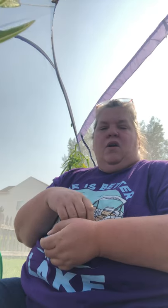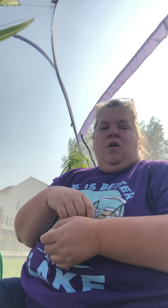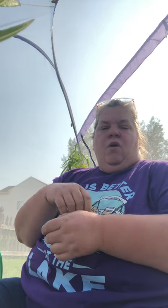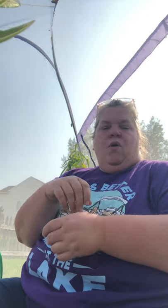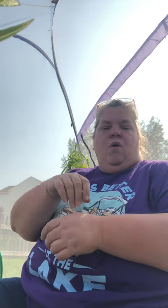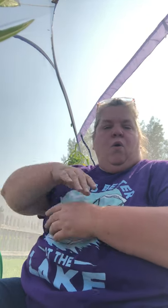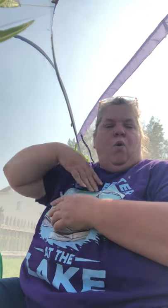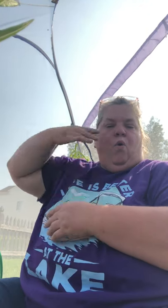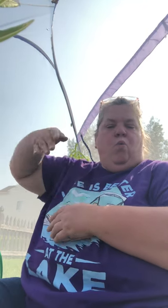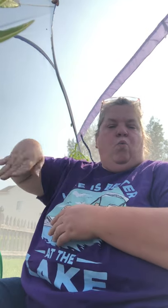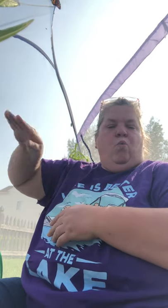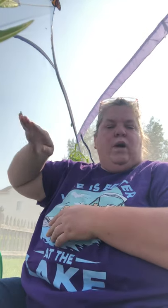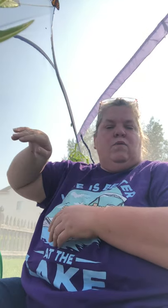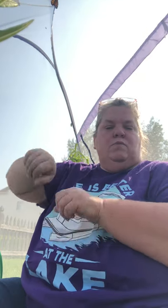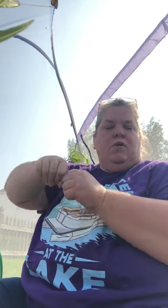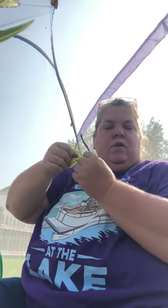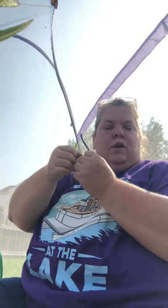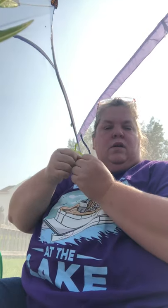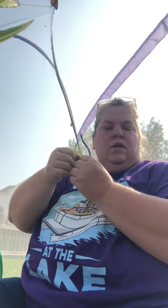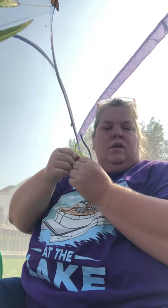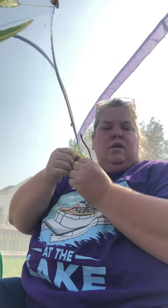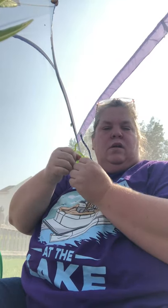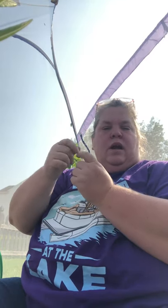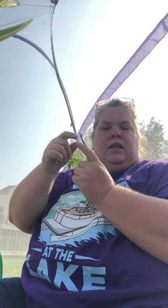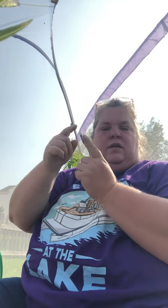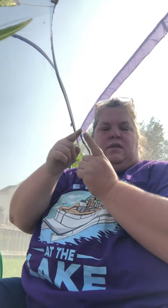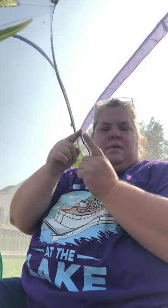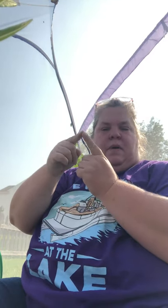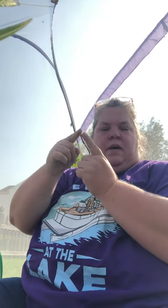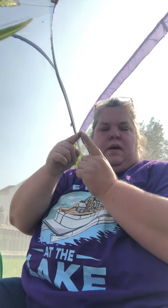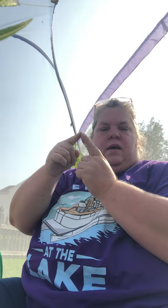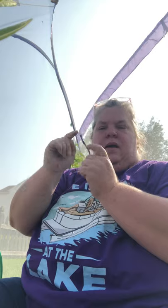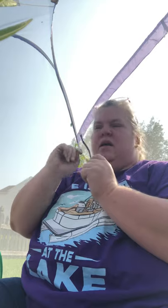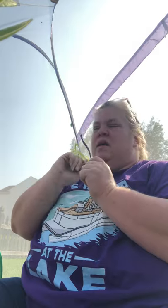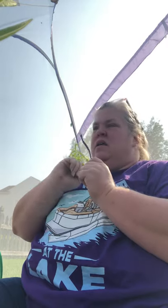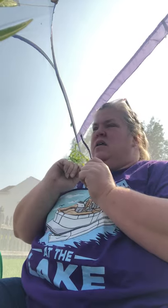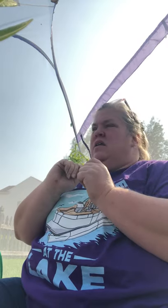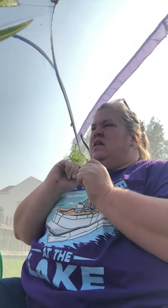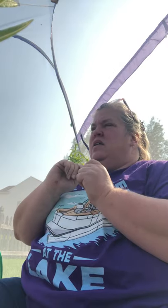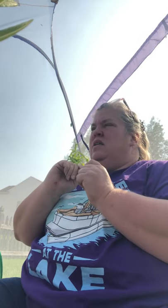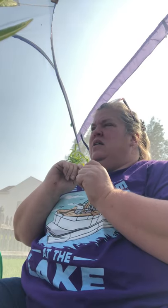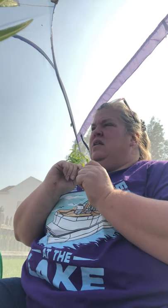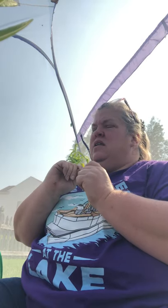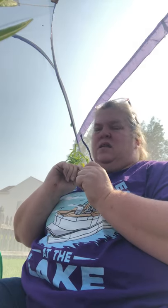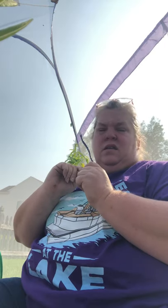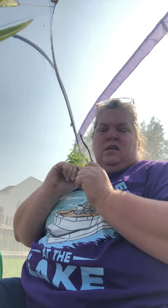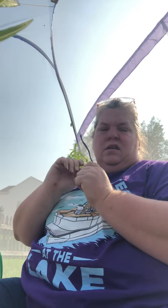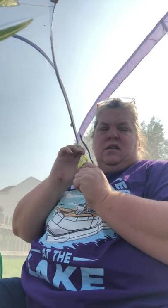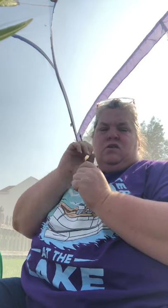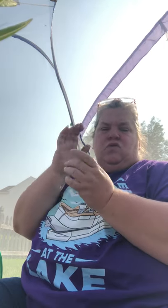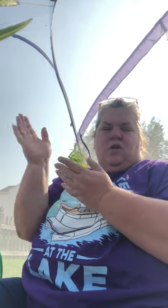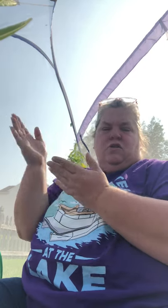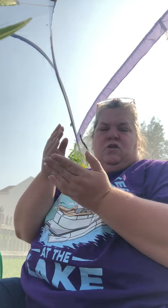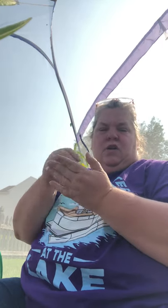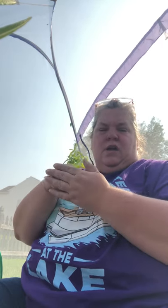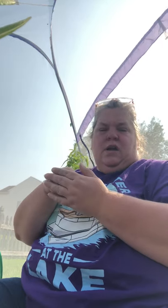her wing was broken on the tip so I took her in